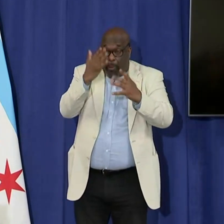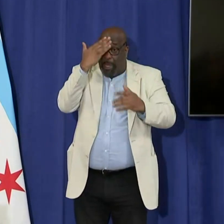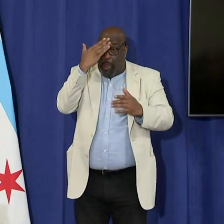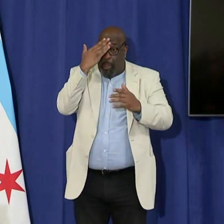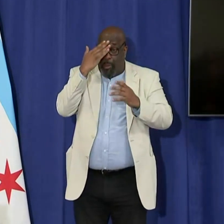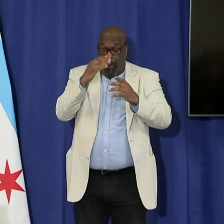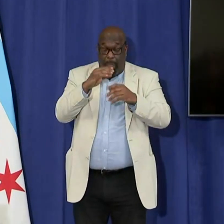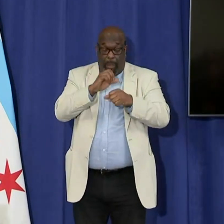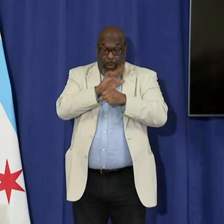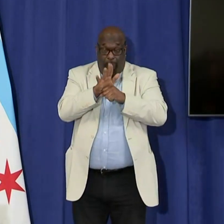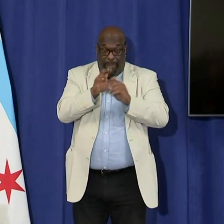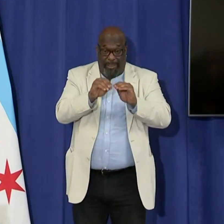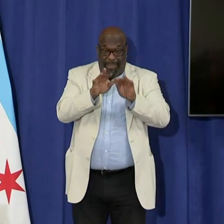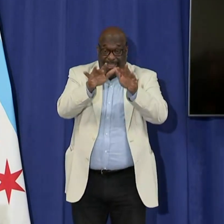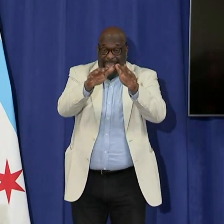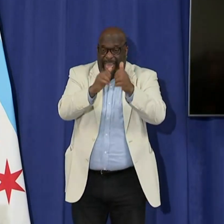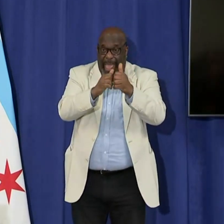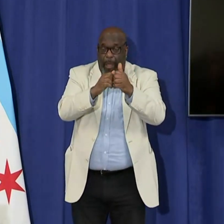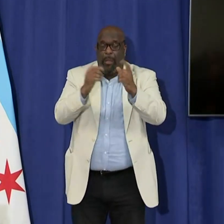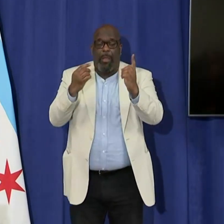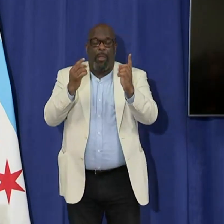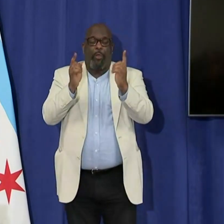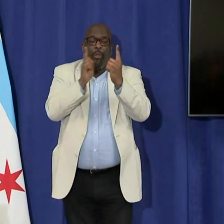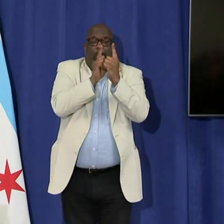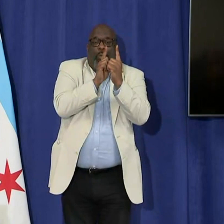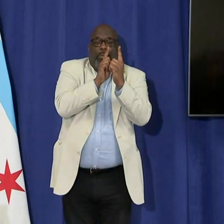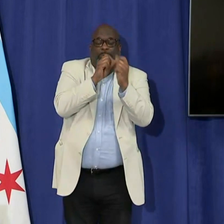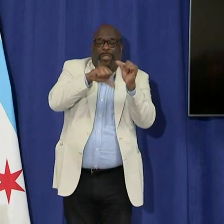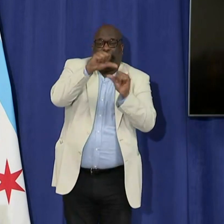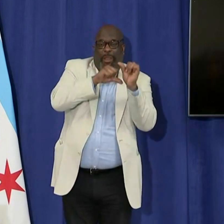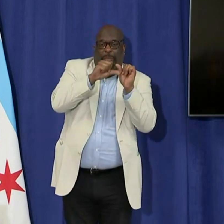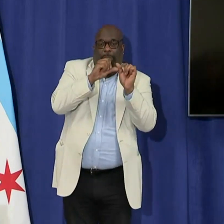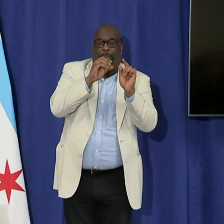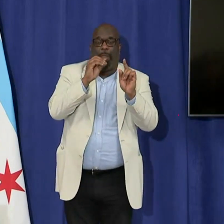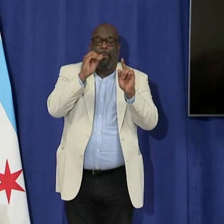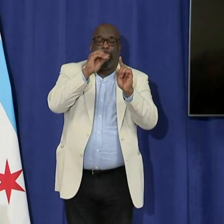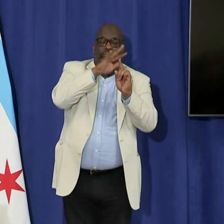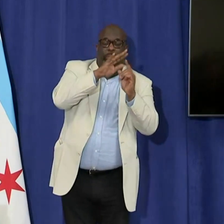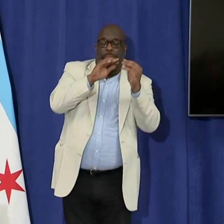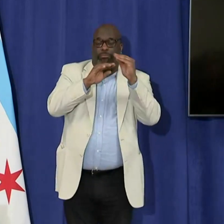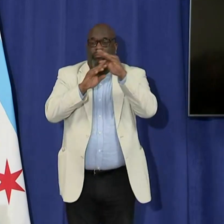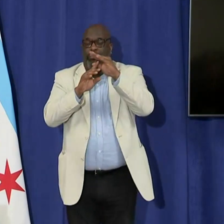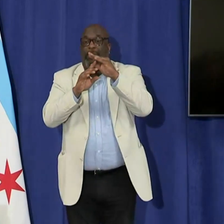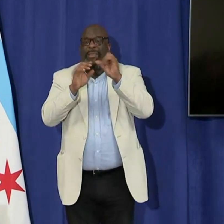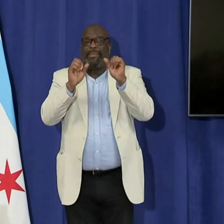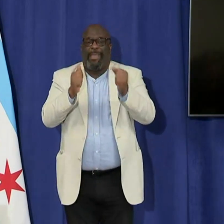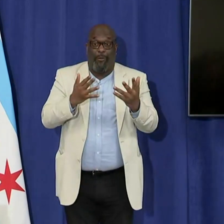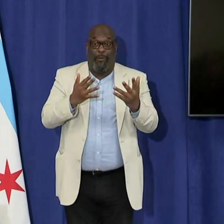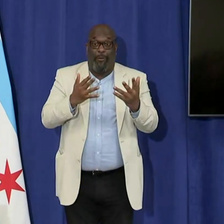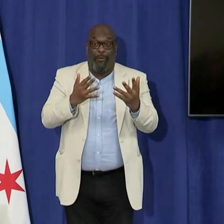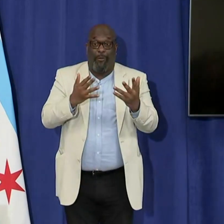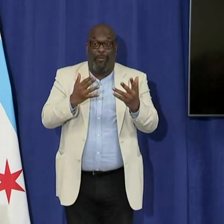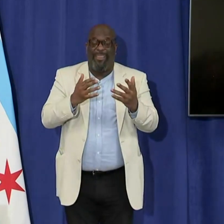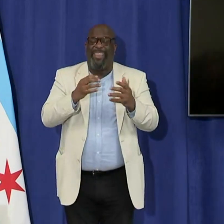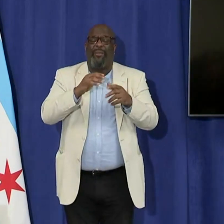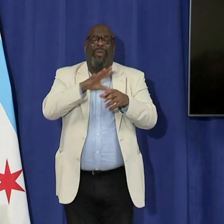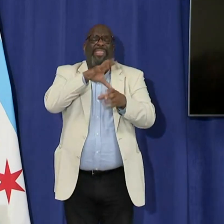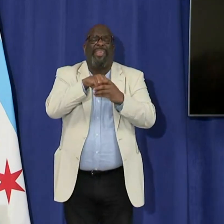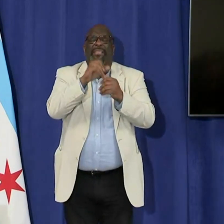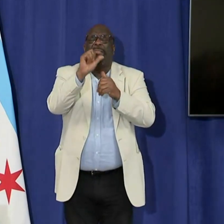which is close, intimate contact extended over 10 years,